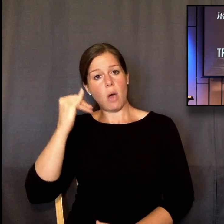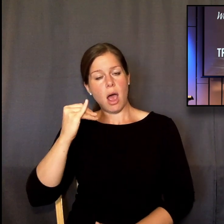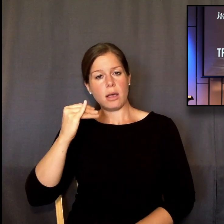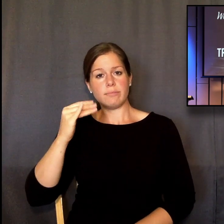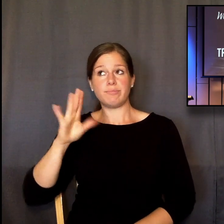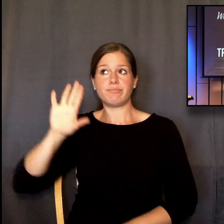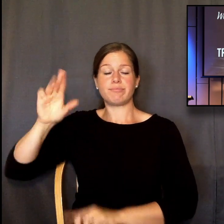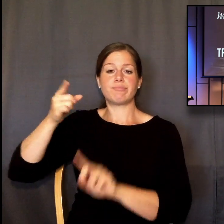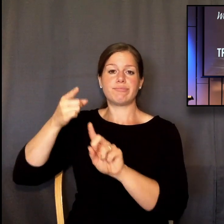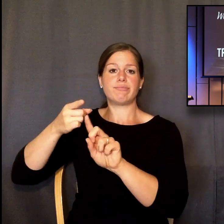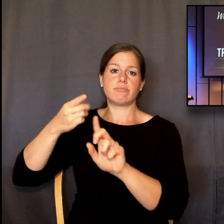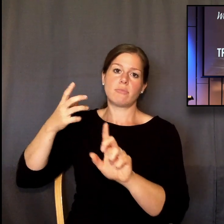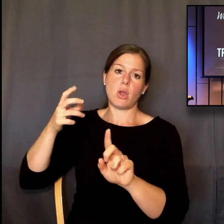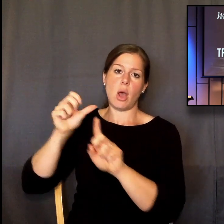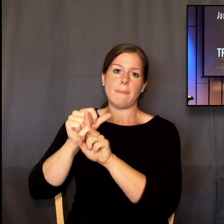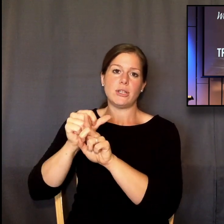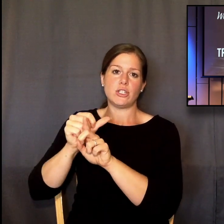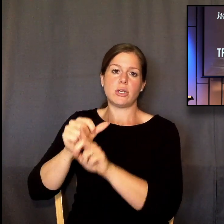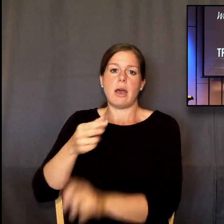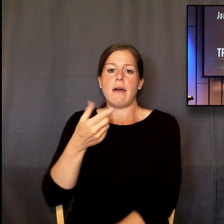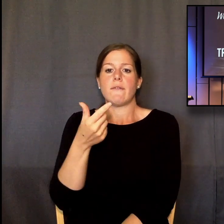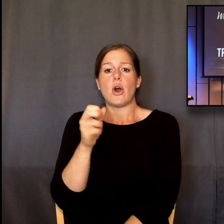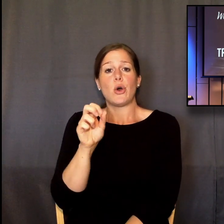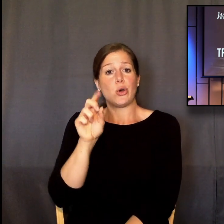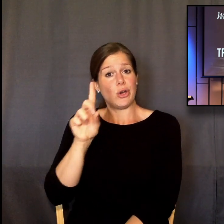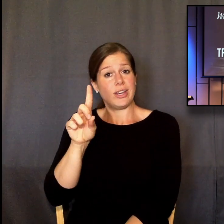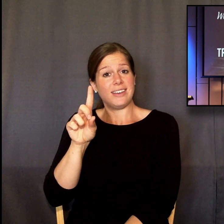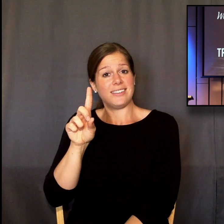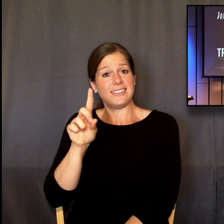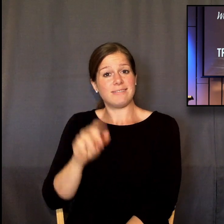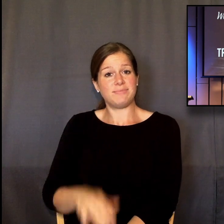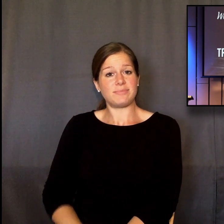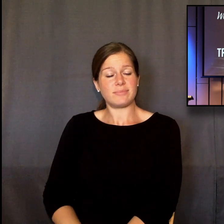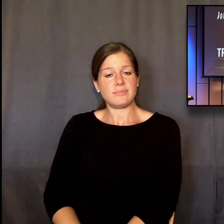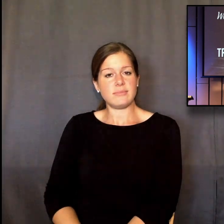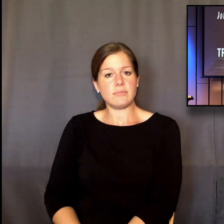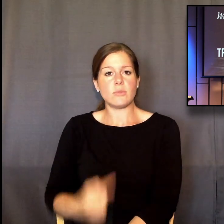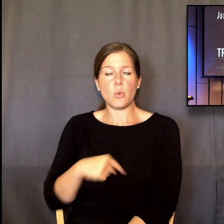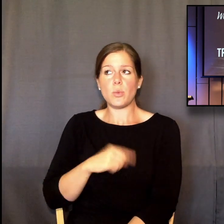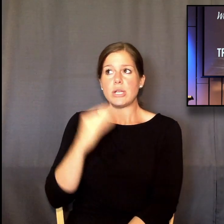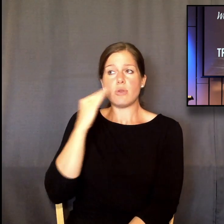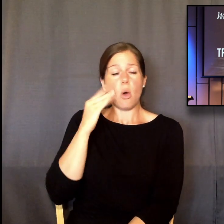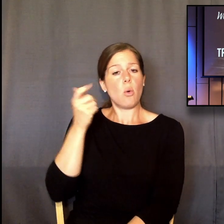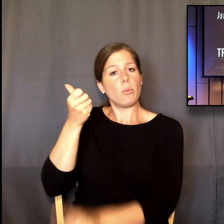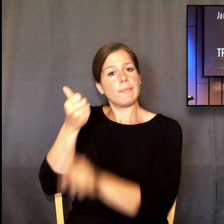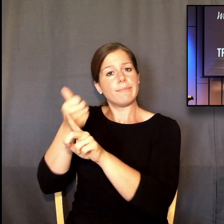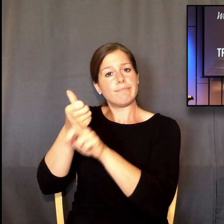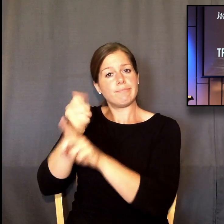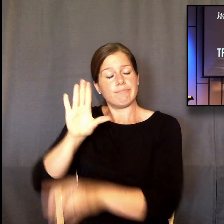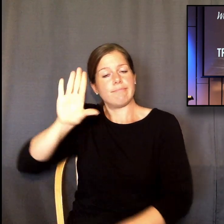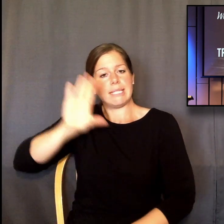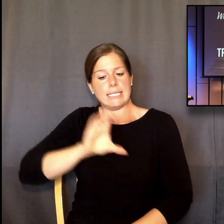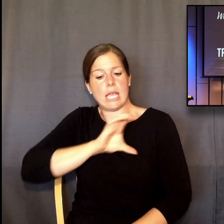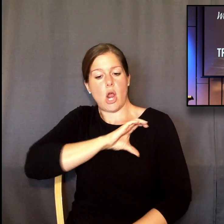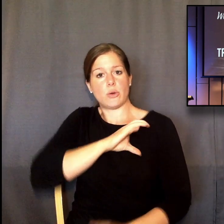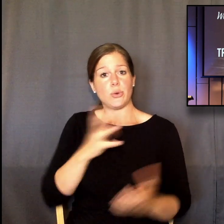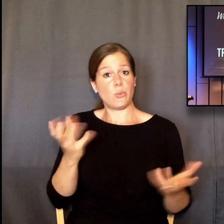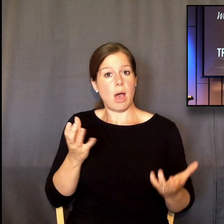percent of what those good things are, but we know from God's character that he is good. So therefore, everything